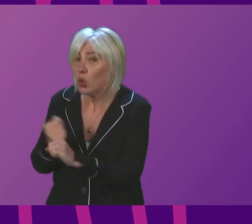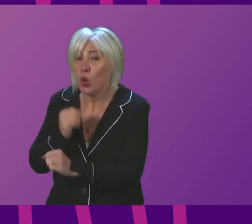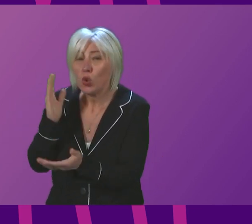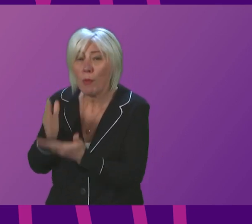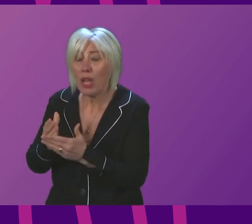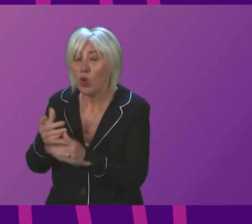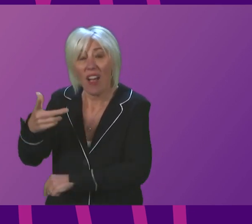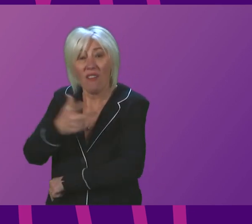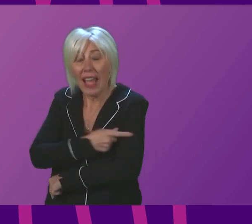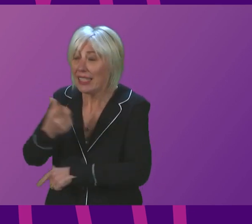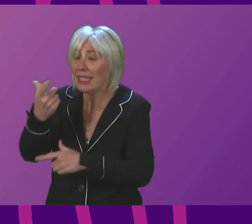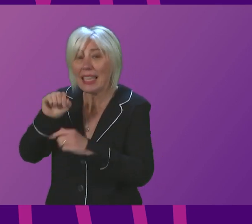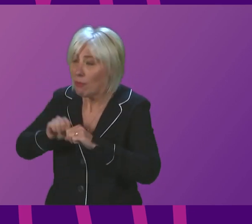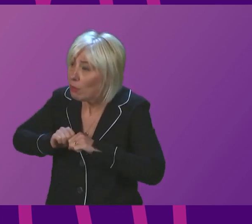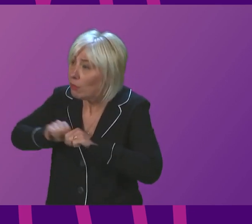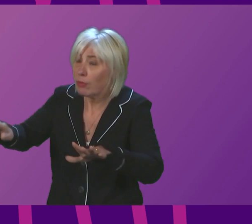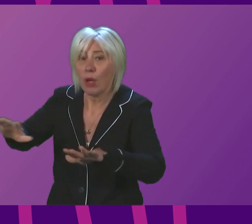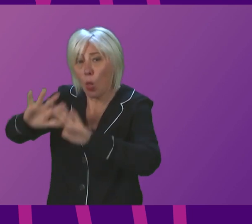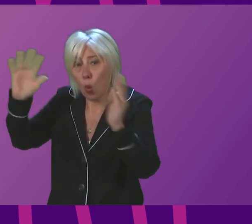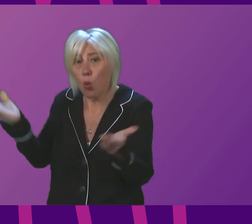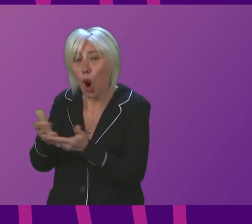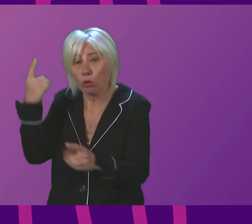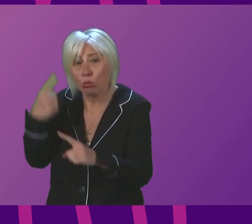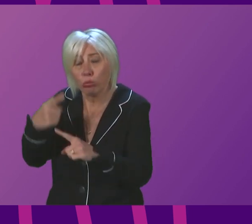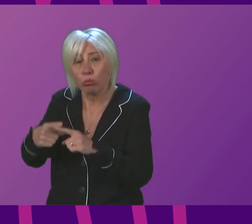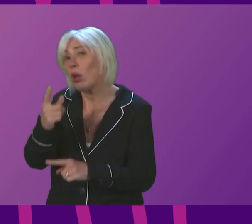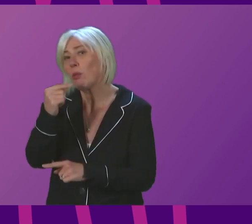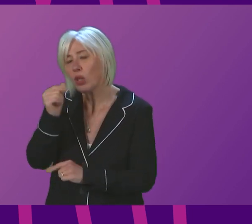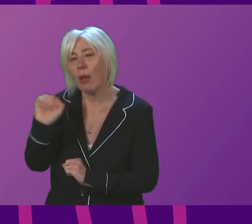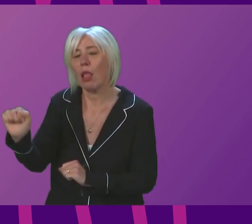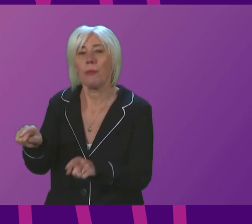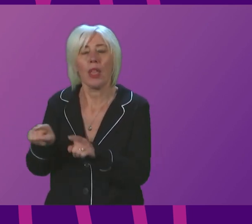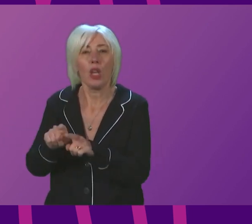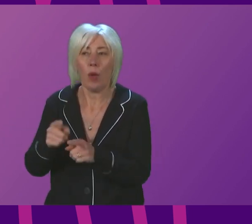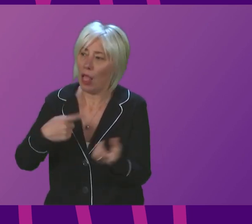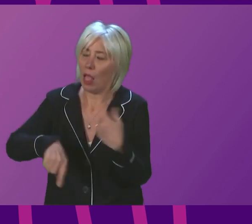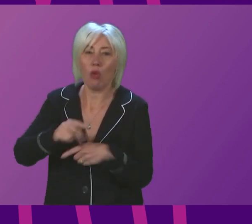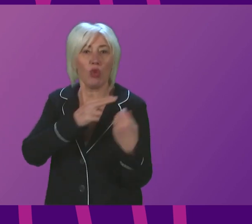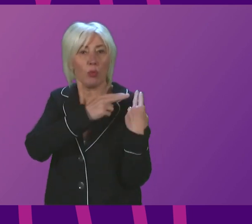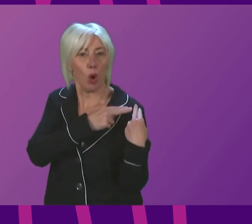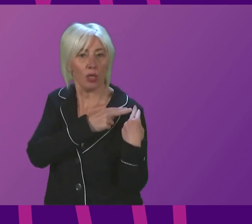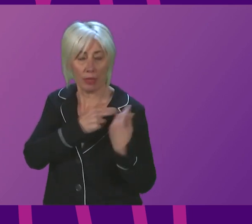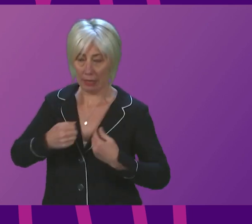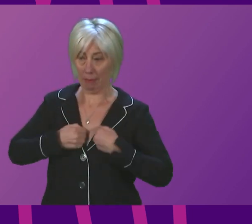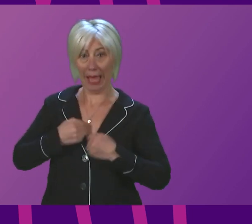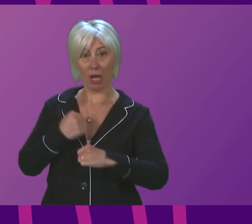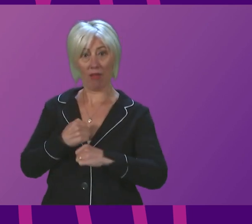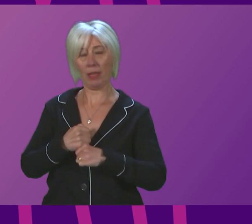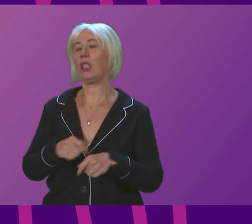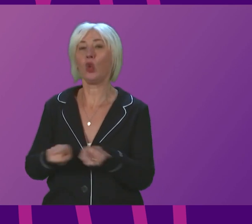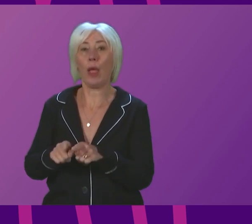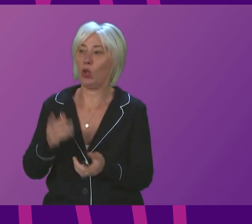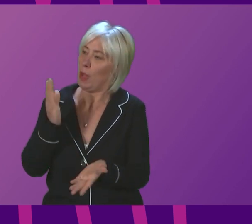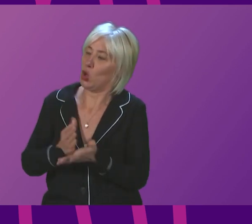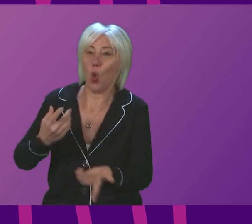equitably to the population of the world as quickly as possible, but also take very seriously the responsibility on the shoulders of my government to make sure we are doing